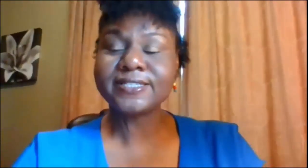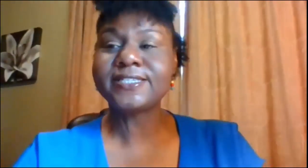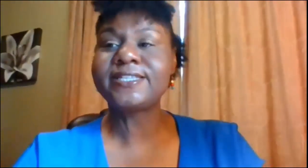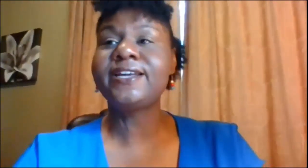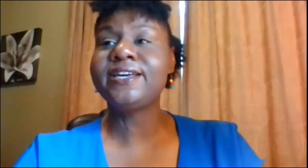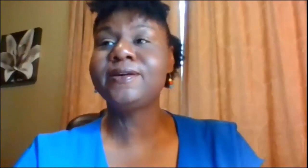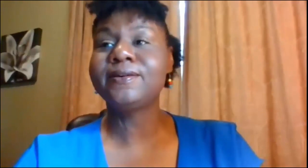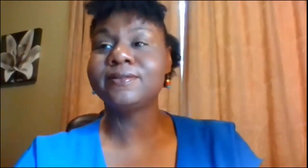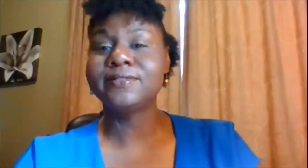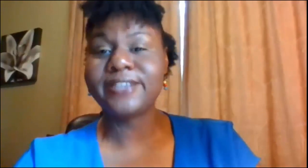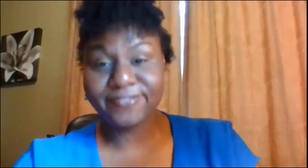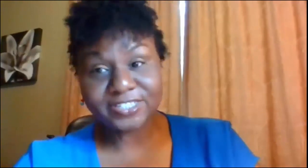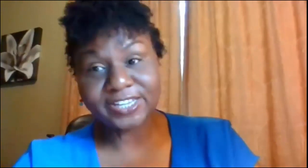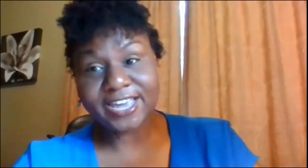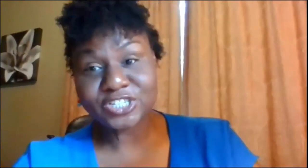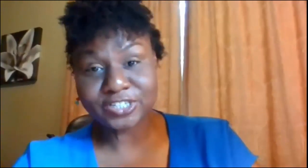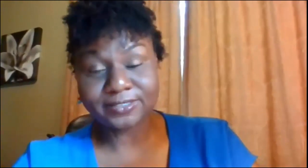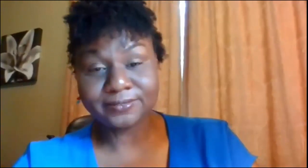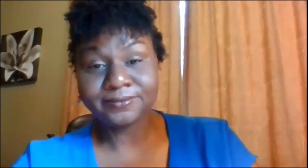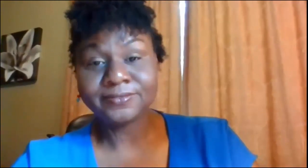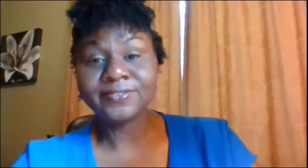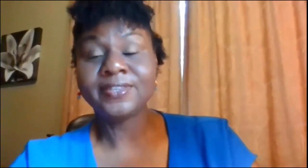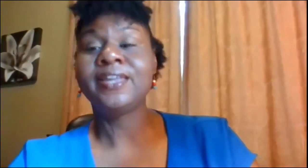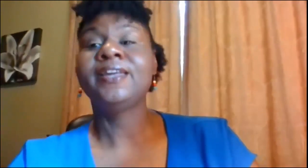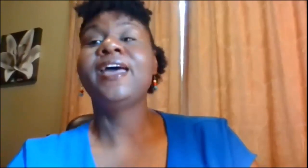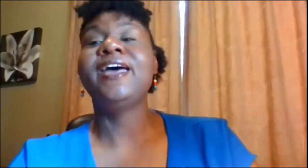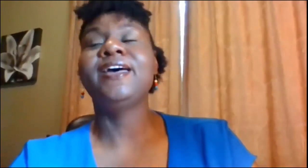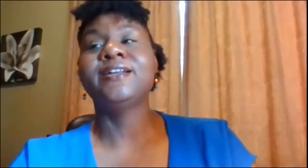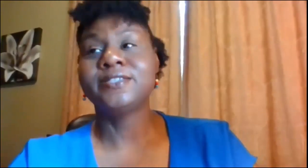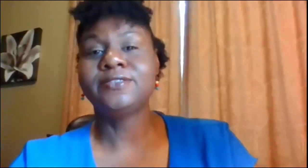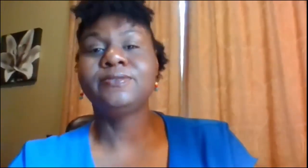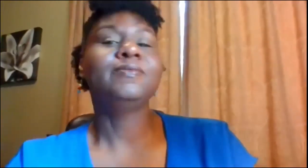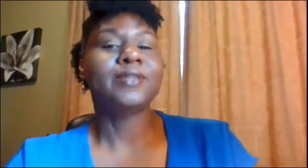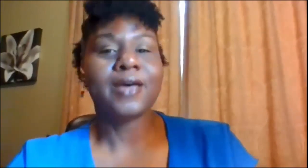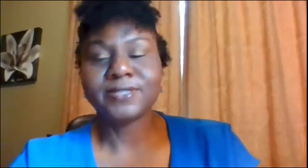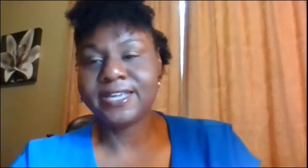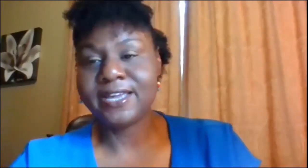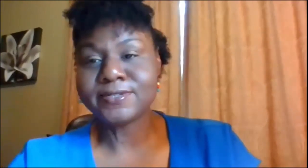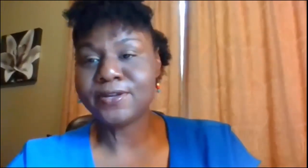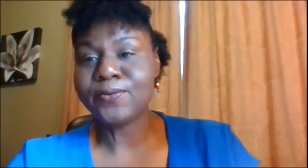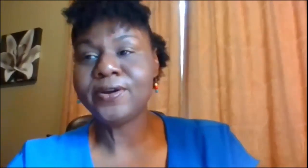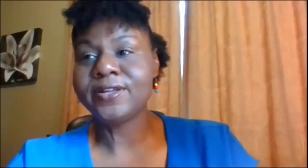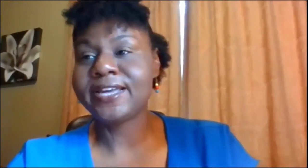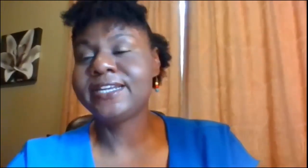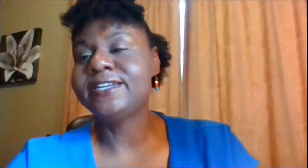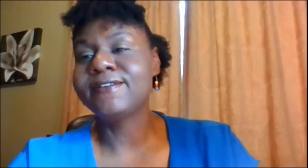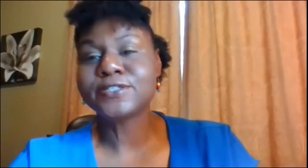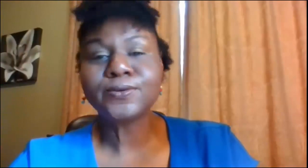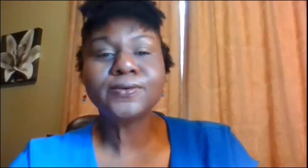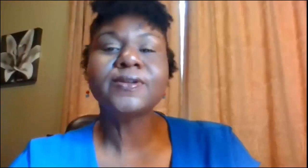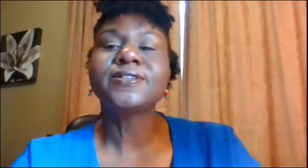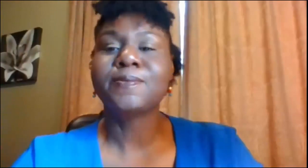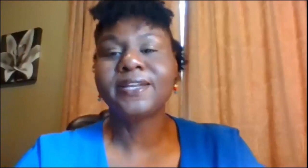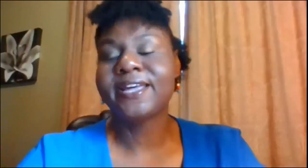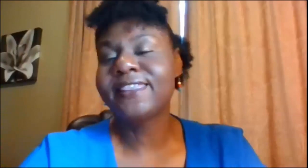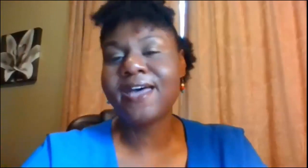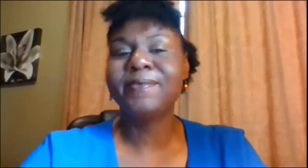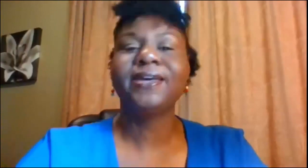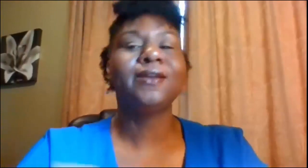to study deaf education and i was thinking i was going to work like in a deaf school or something like that ended